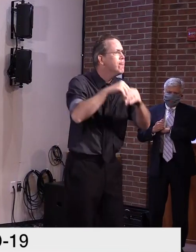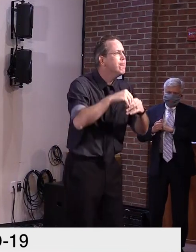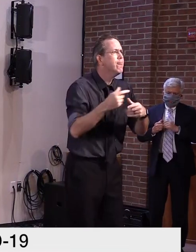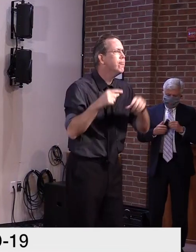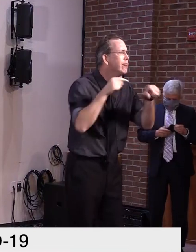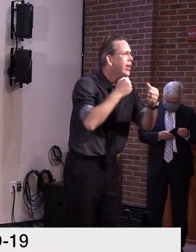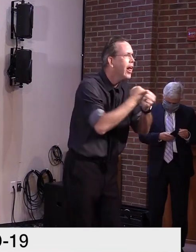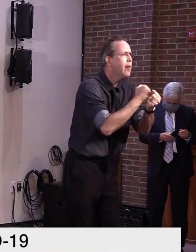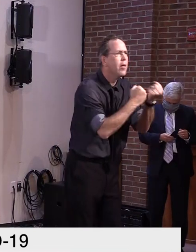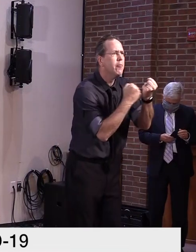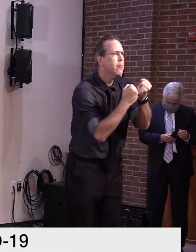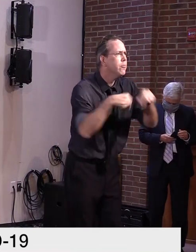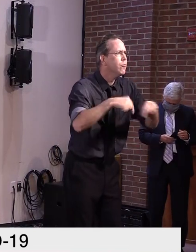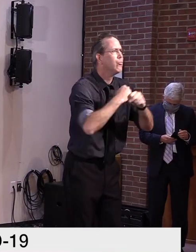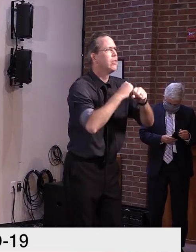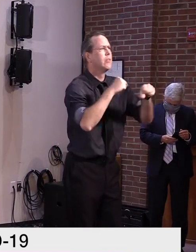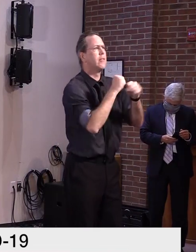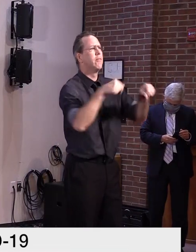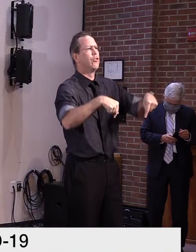from future attacks.